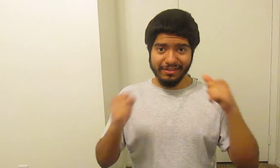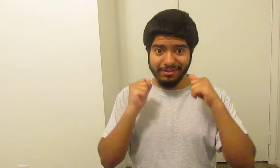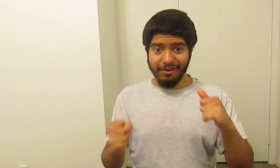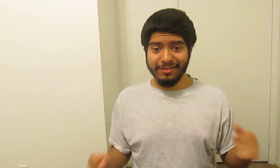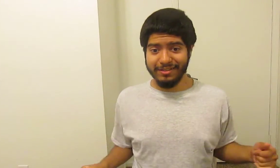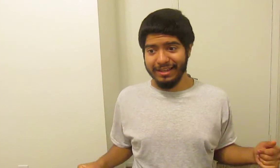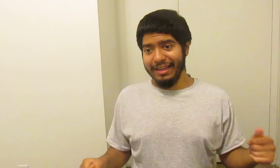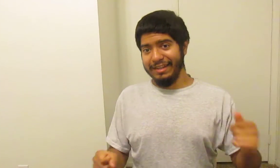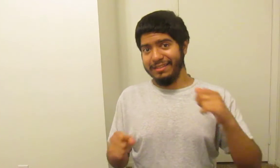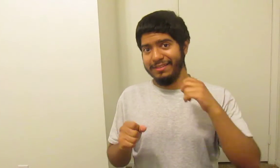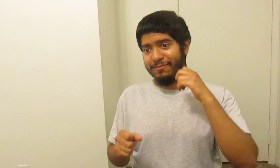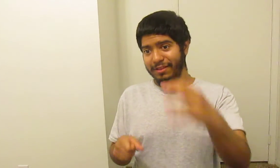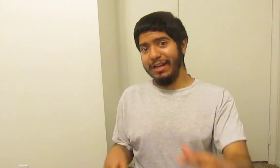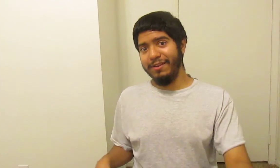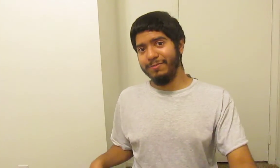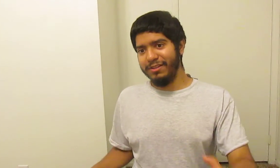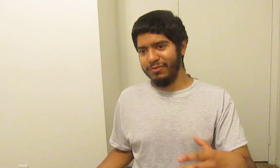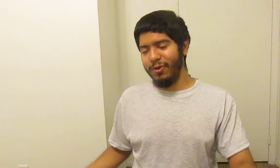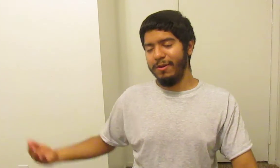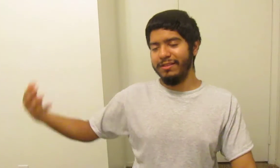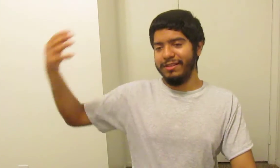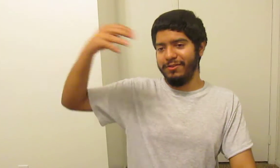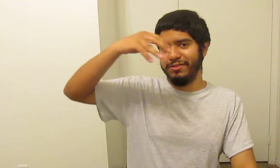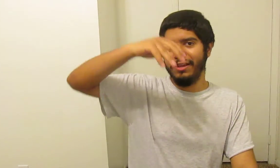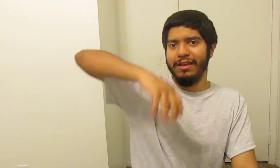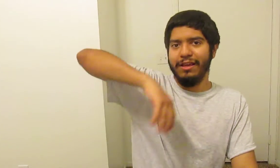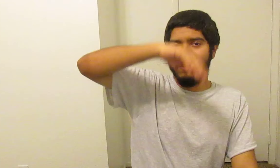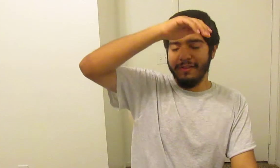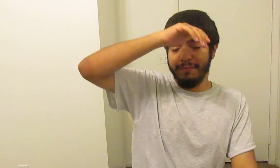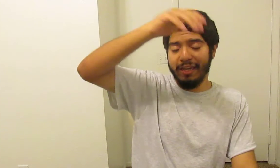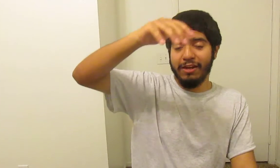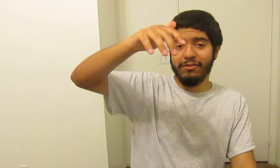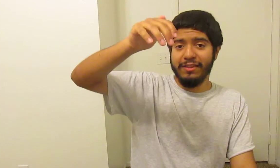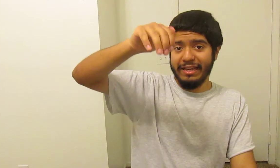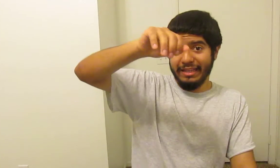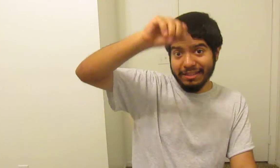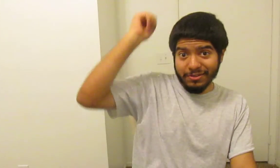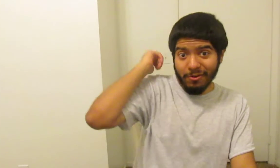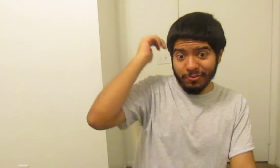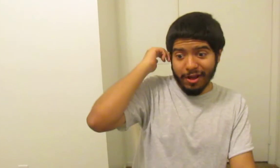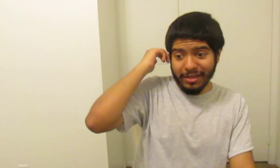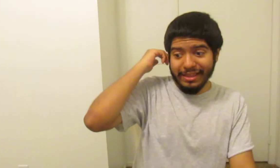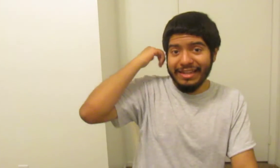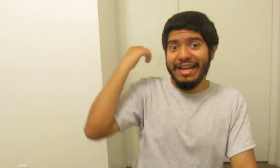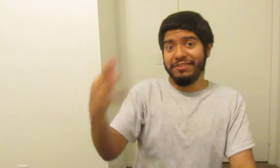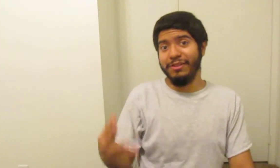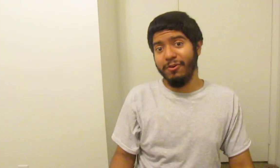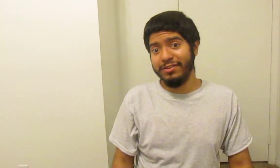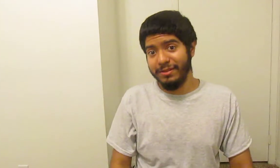starts, and it's hilarious, because the robot tells the main character that he told Robi, and then it actually works, and it